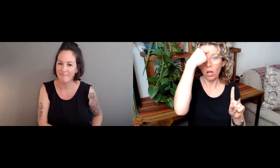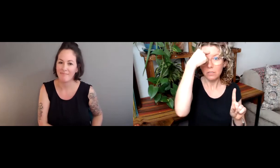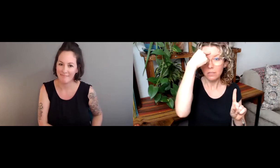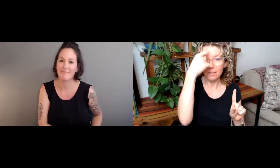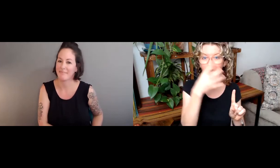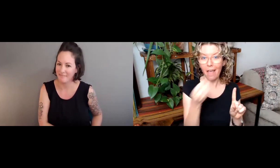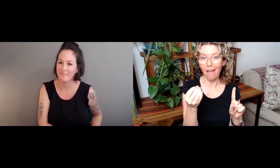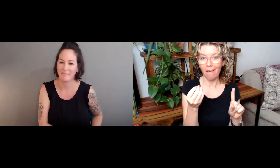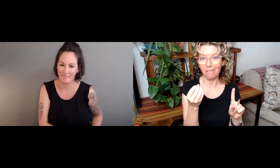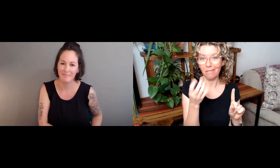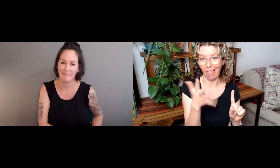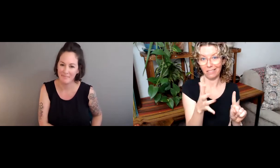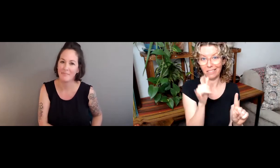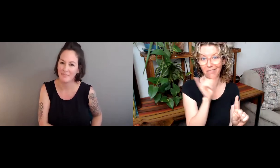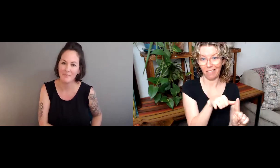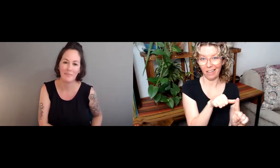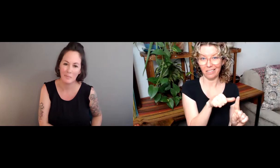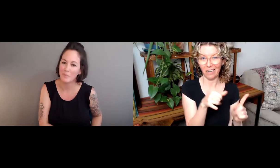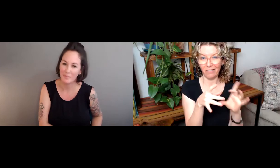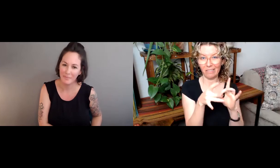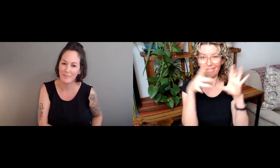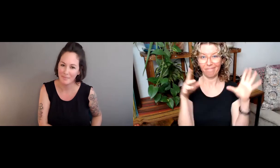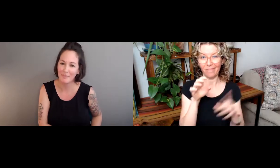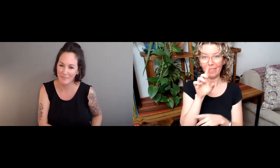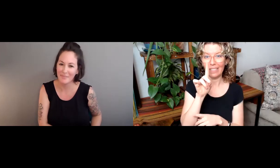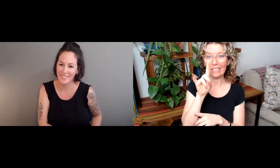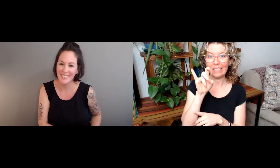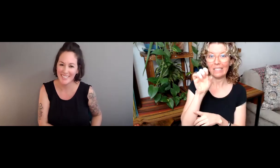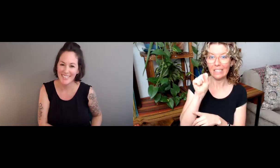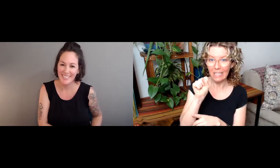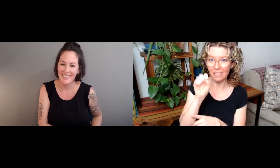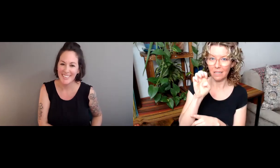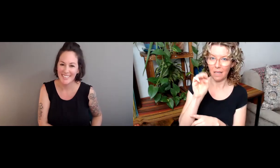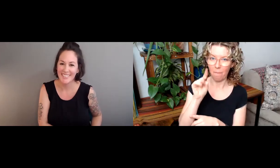just for thoughts, expressing thoughts, and that is it.